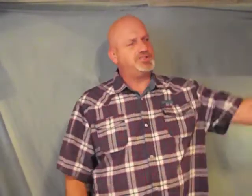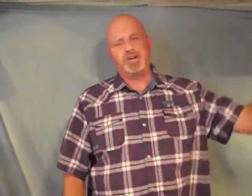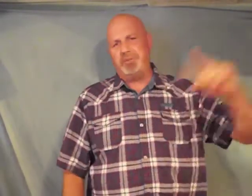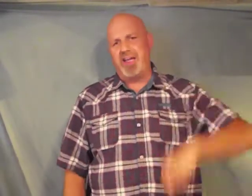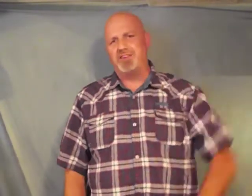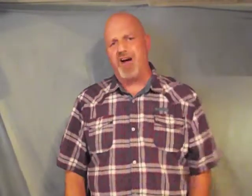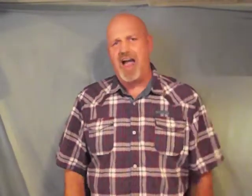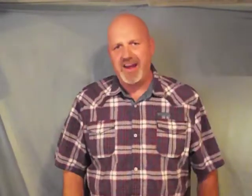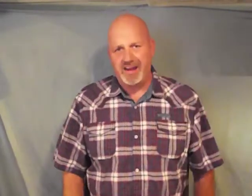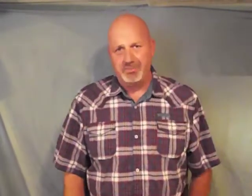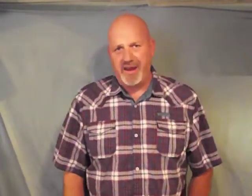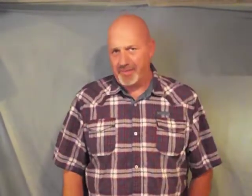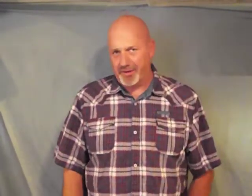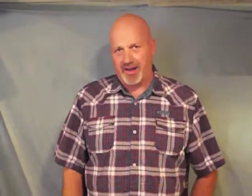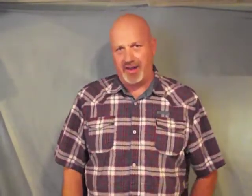should be inviting people to come